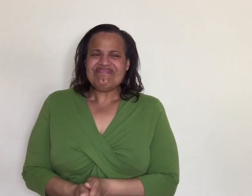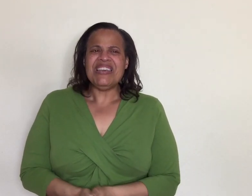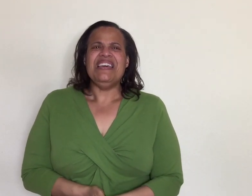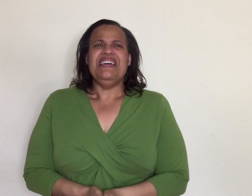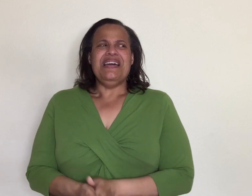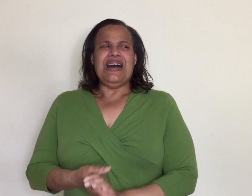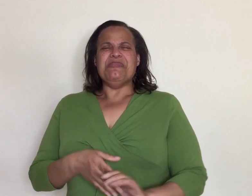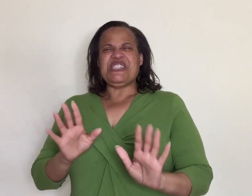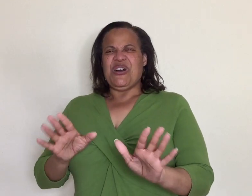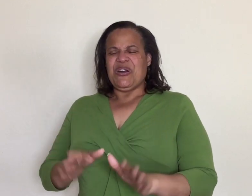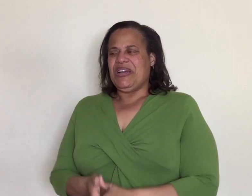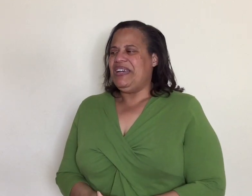i'm sorry